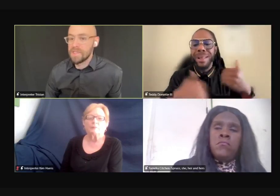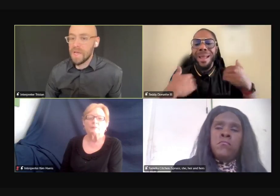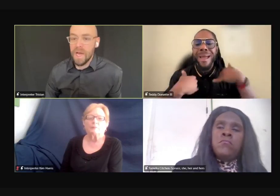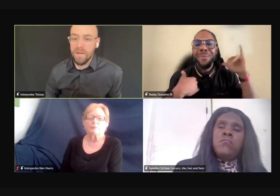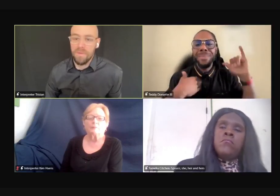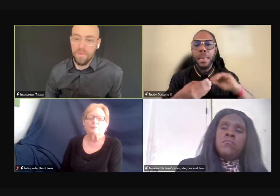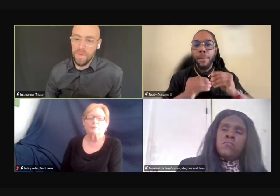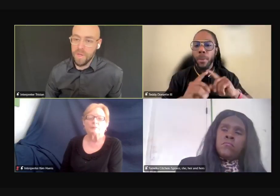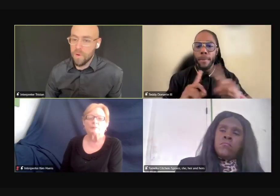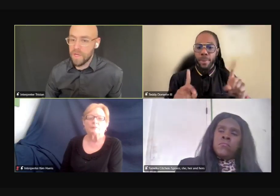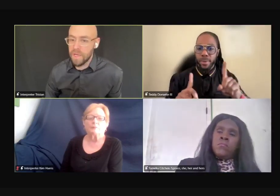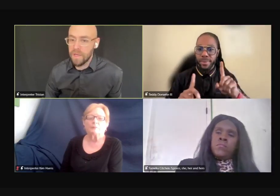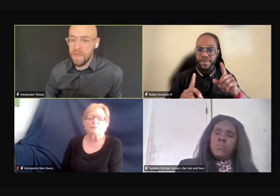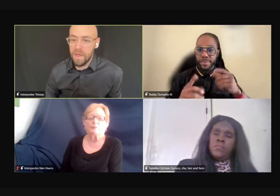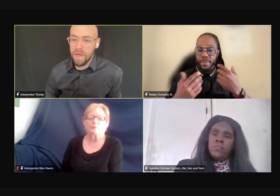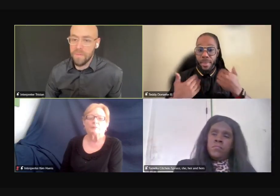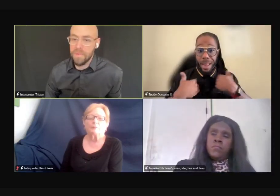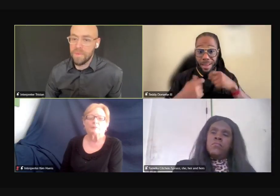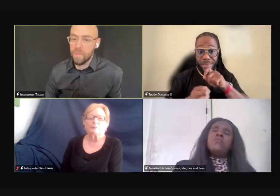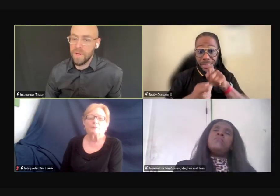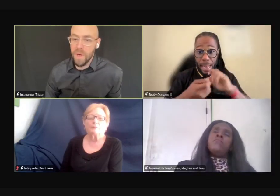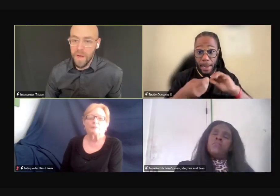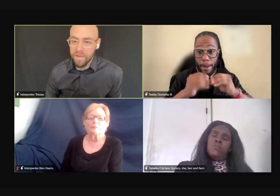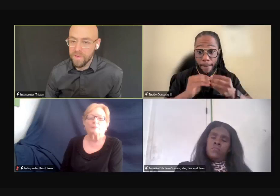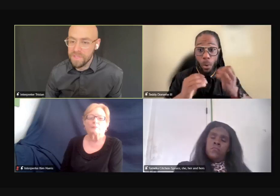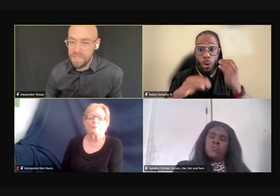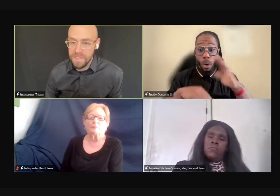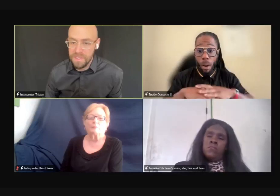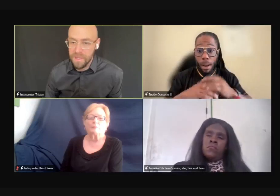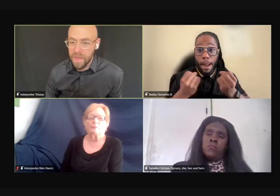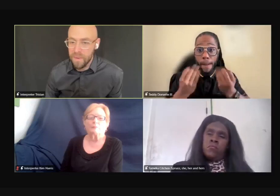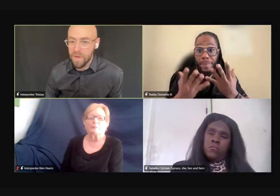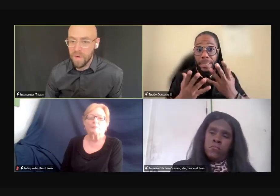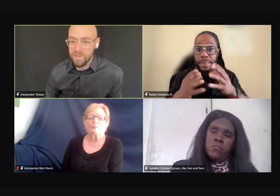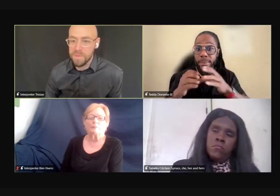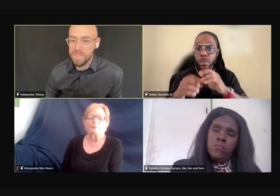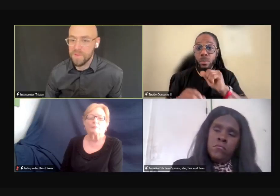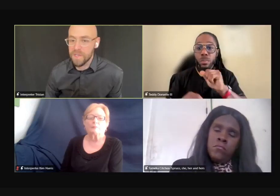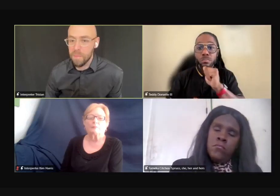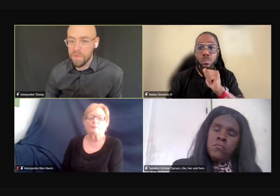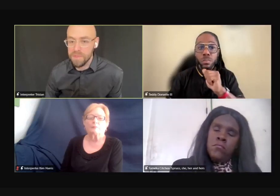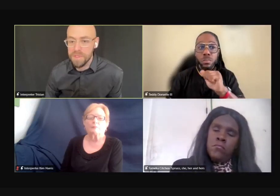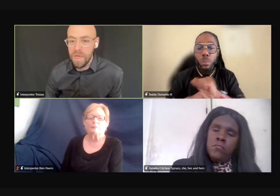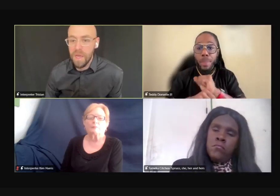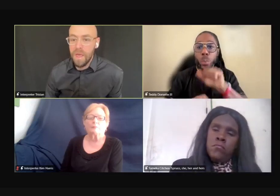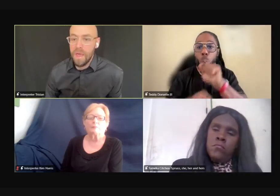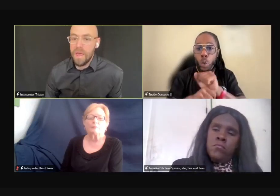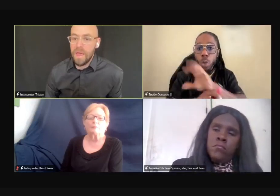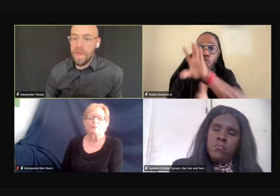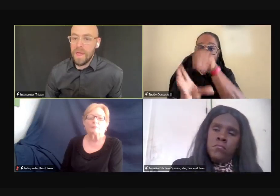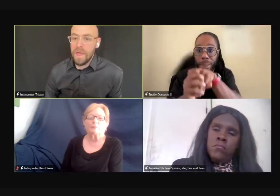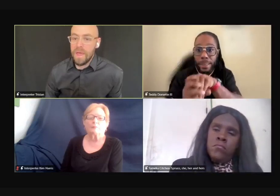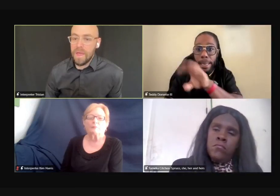is not really working. Um, we don't have good statistics on that. We don't have specific numbers.